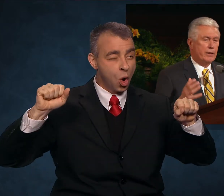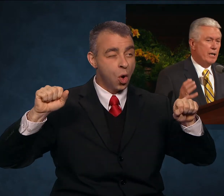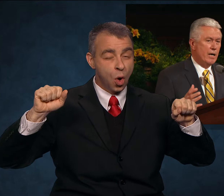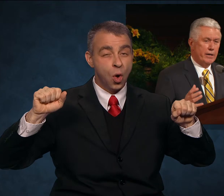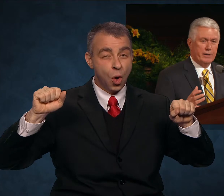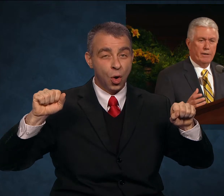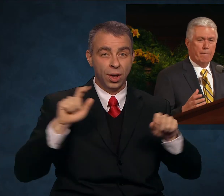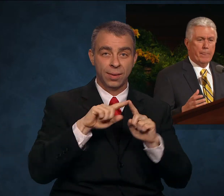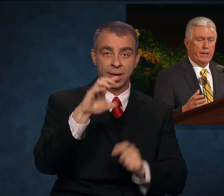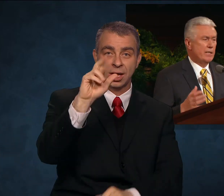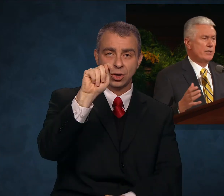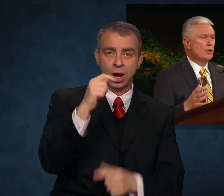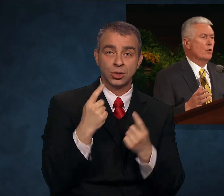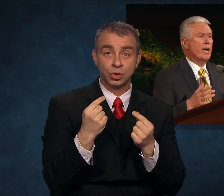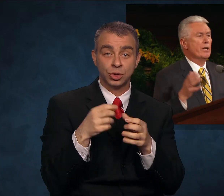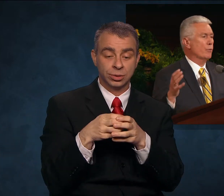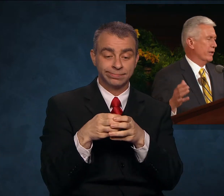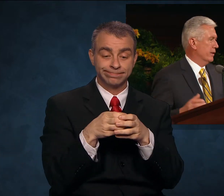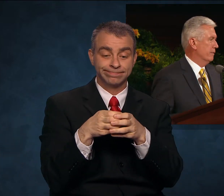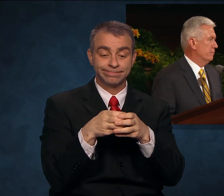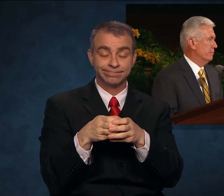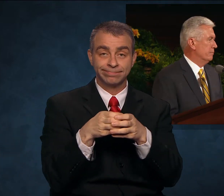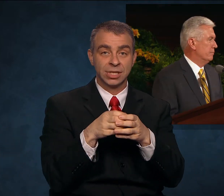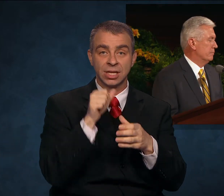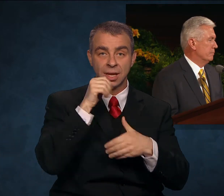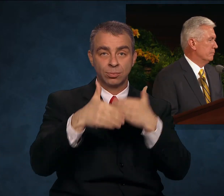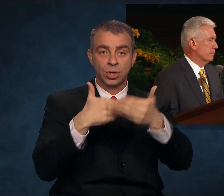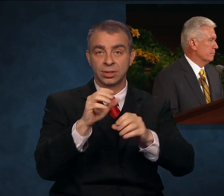the cart doesn't go anywhere.